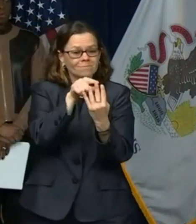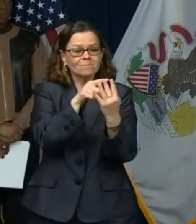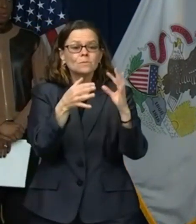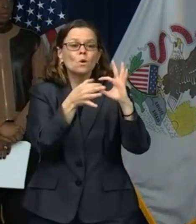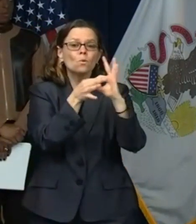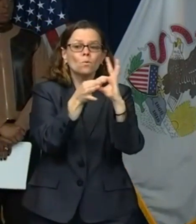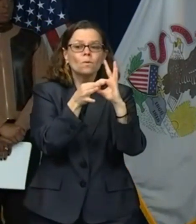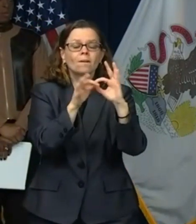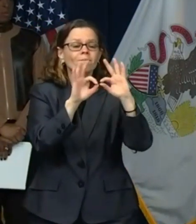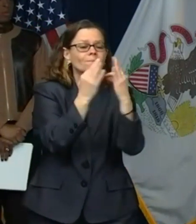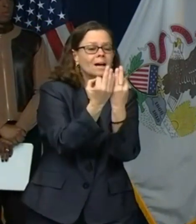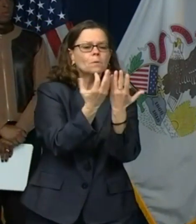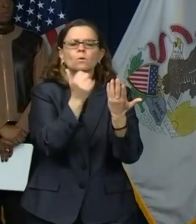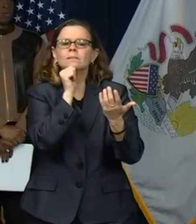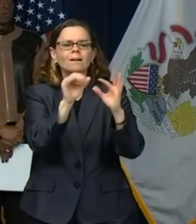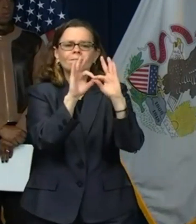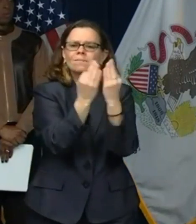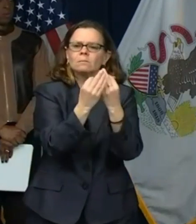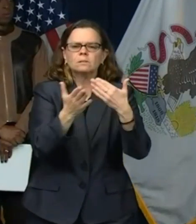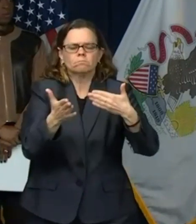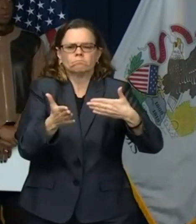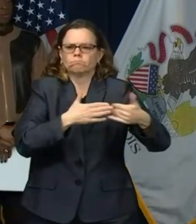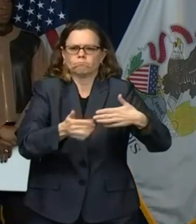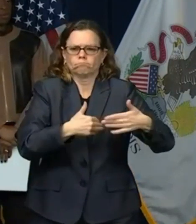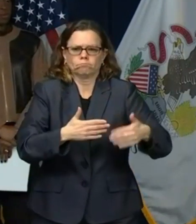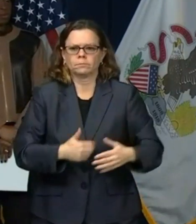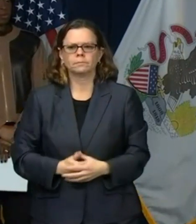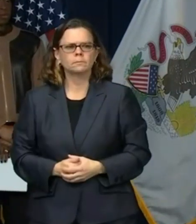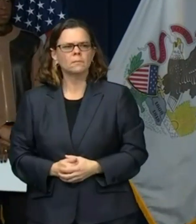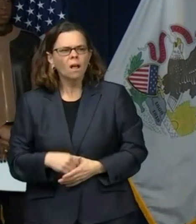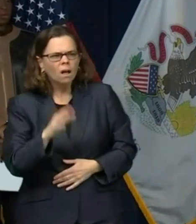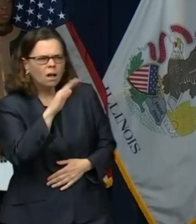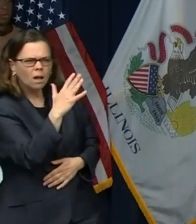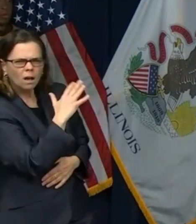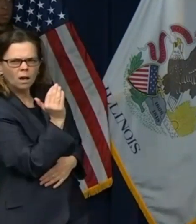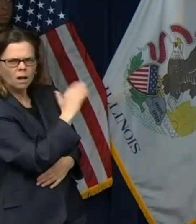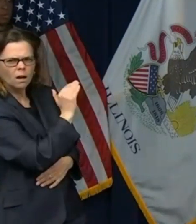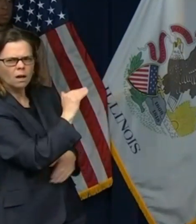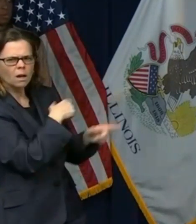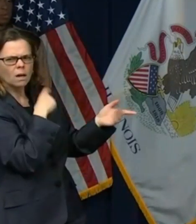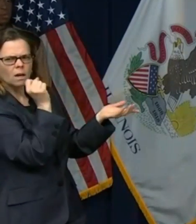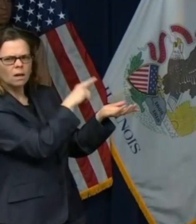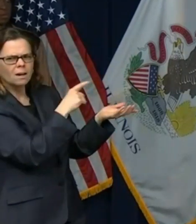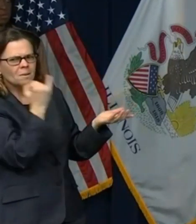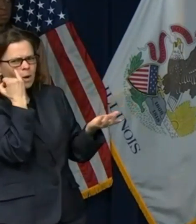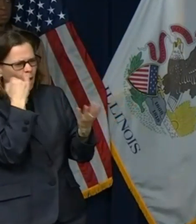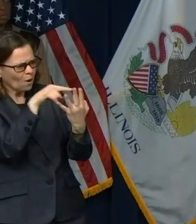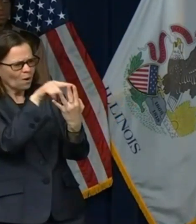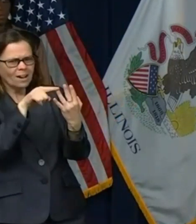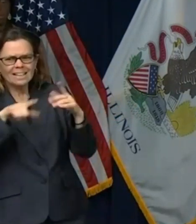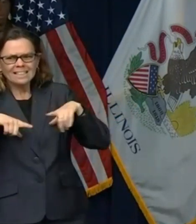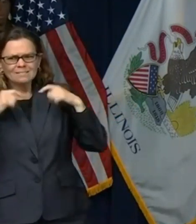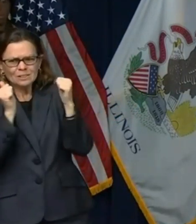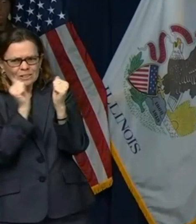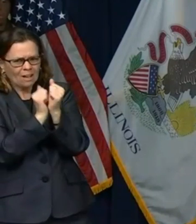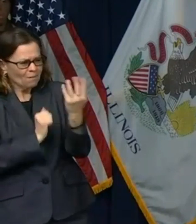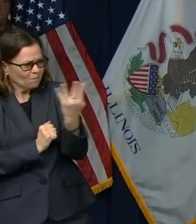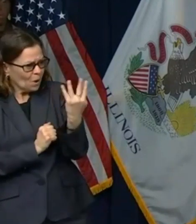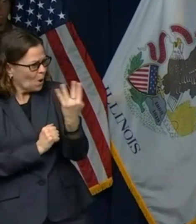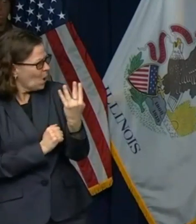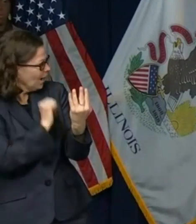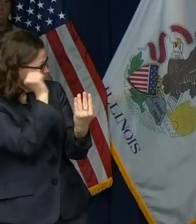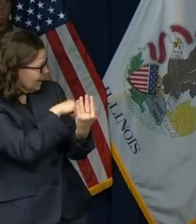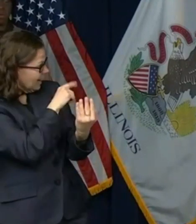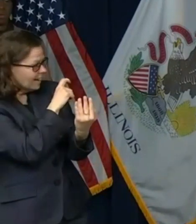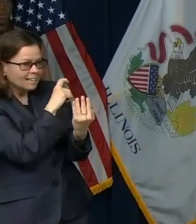a family of four or five, like husband, wife, and kids, they're going to have to pick two of them at a time. They would. Yeah. Okay. Yeah. Um, this is in regards to